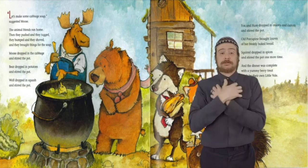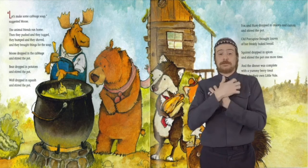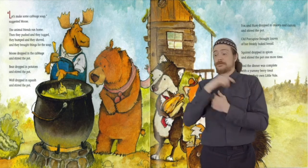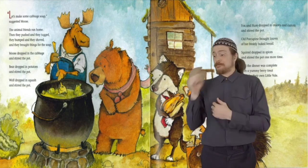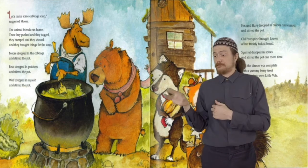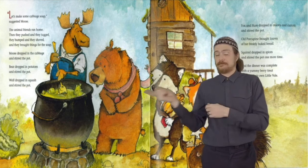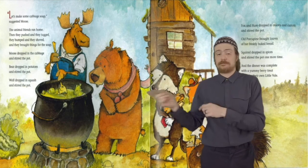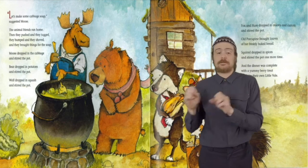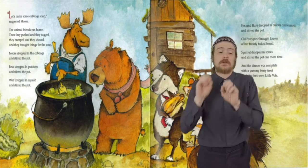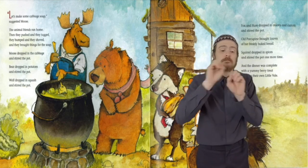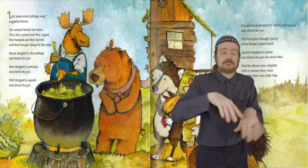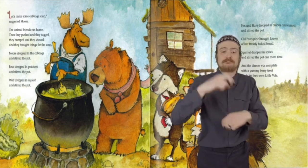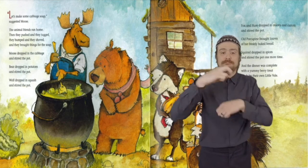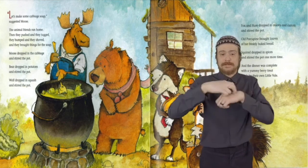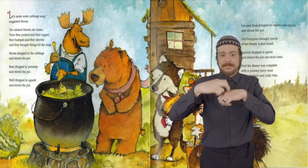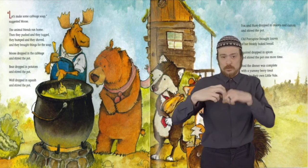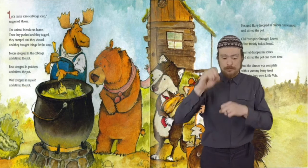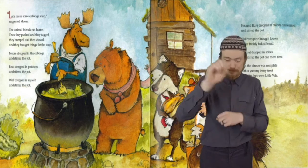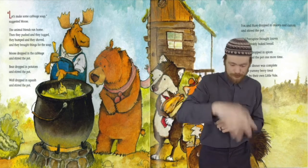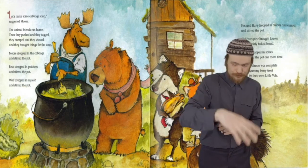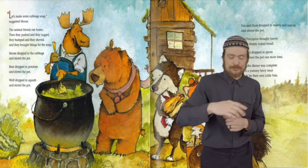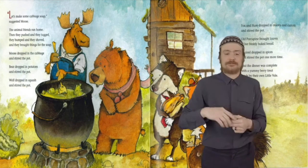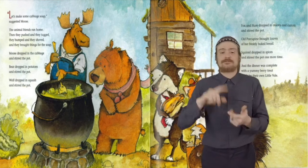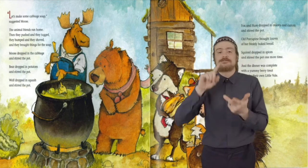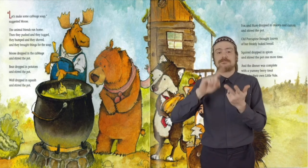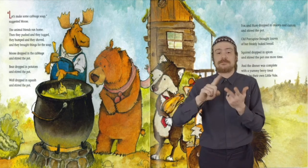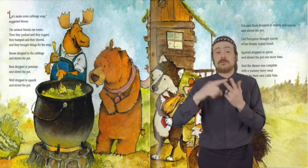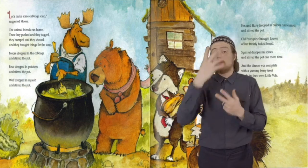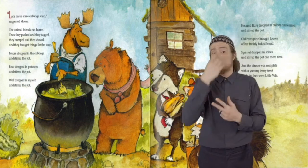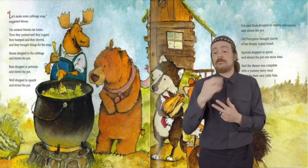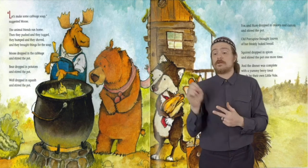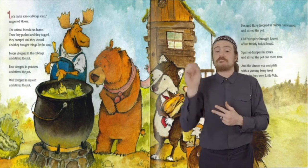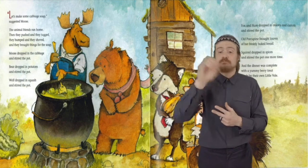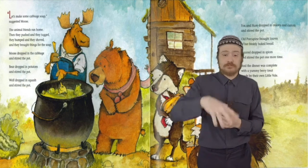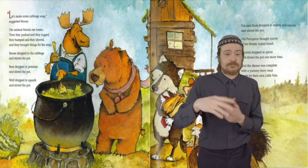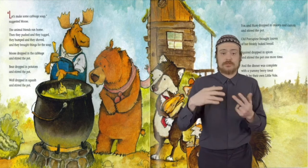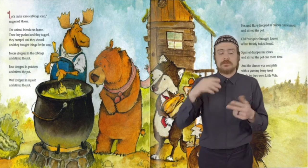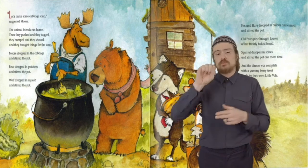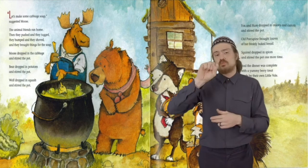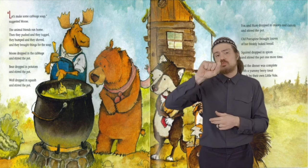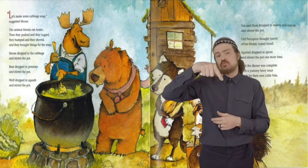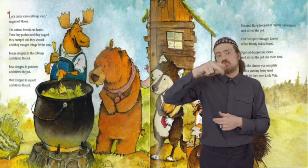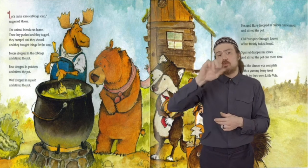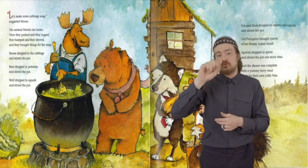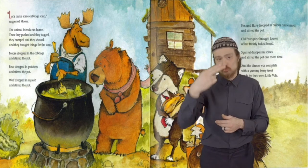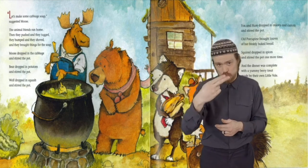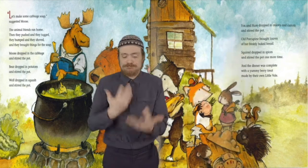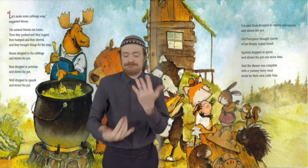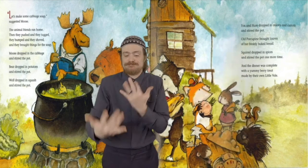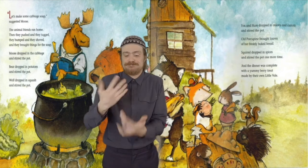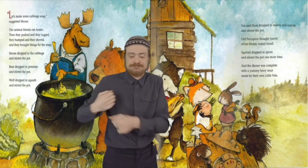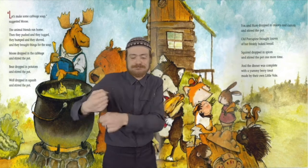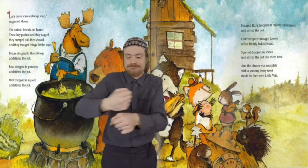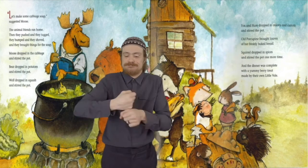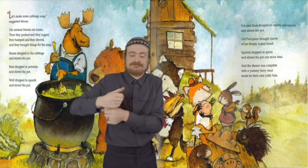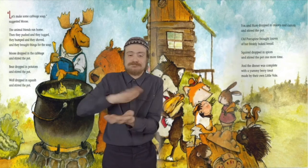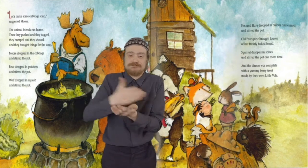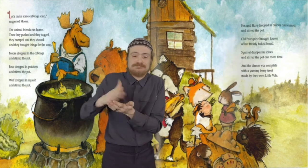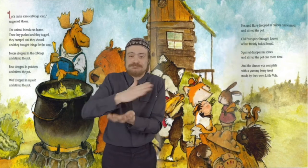and stirred the pot. Wolf dropped in squash and stirred the pot. Fox and Hare dropped in onions and carrots and